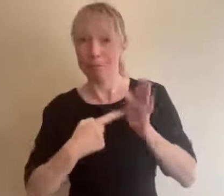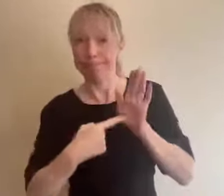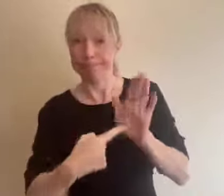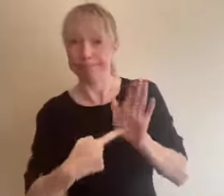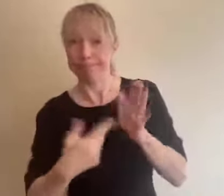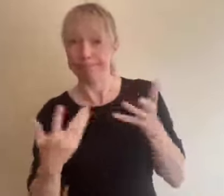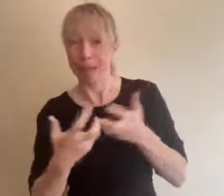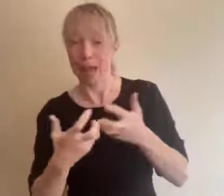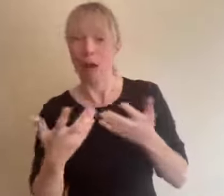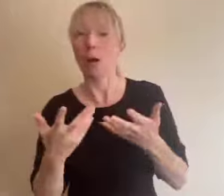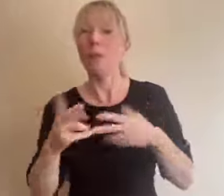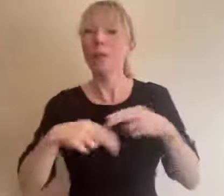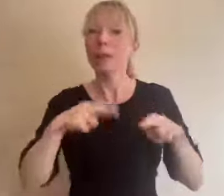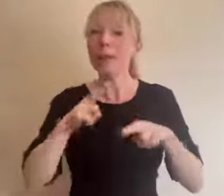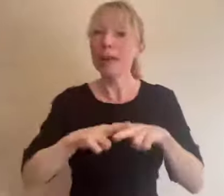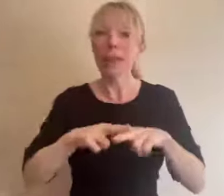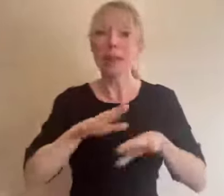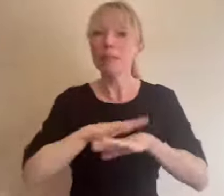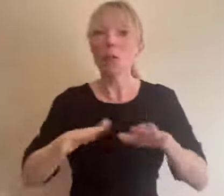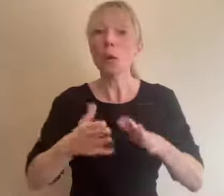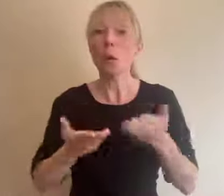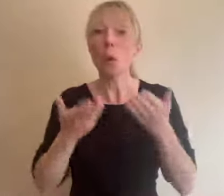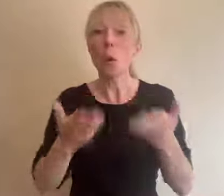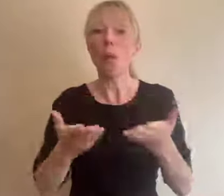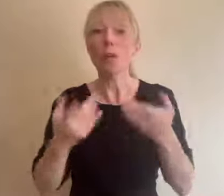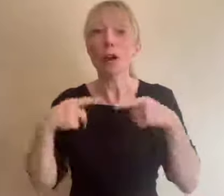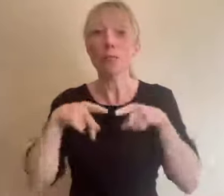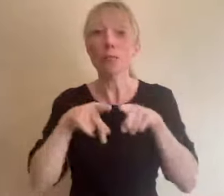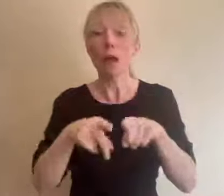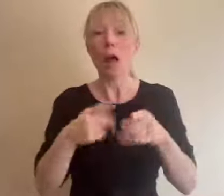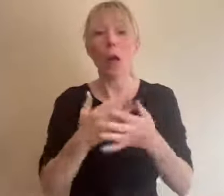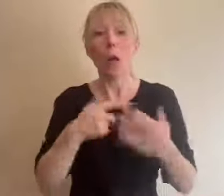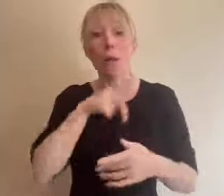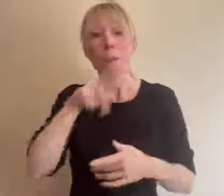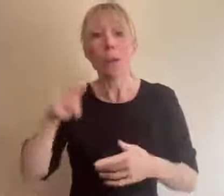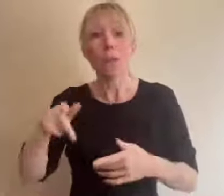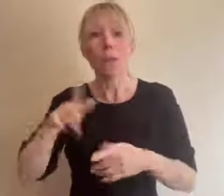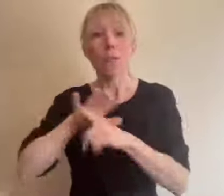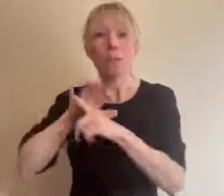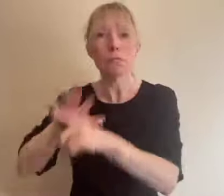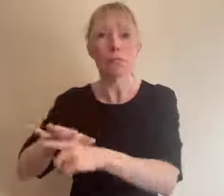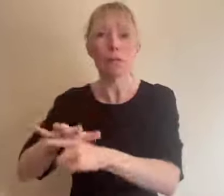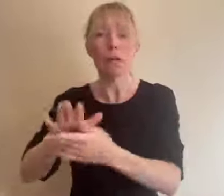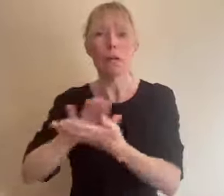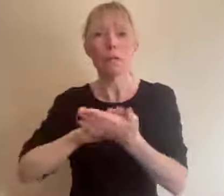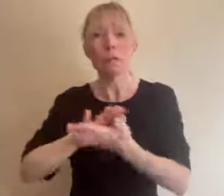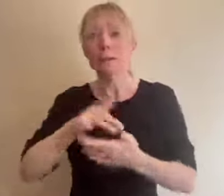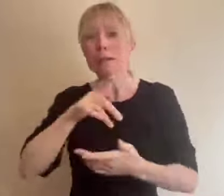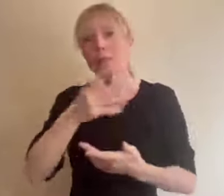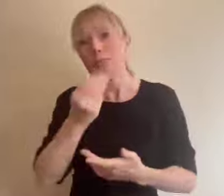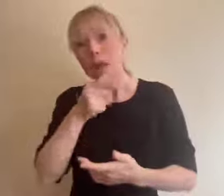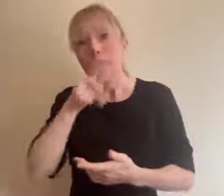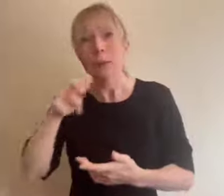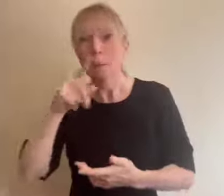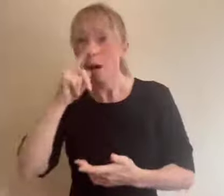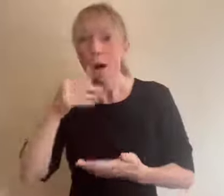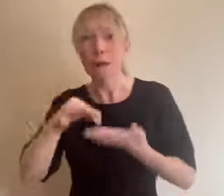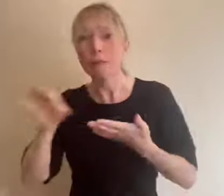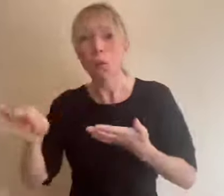a lot of people are excluded this includes people with low incomes who can't afford to travel to attend in person disabled